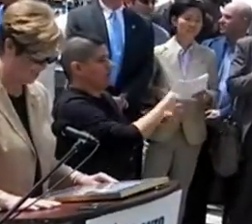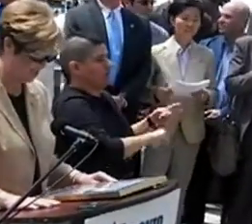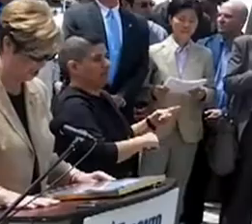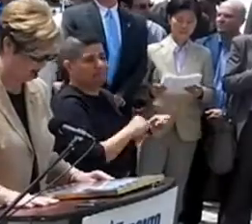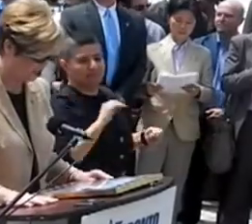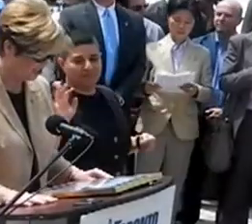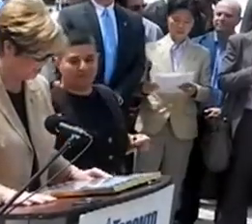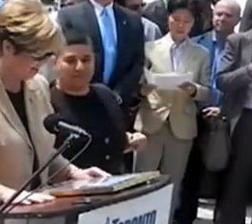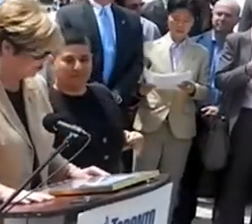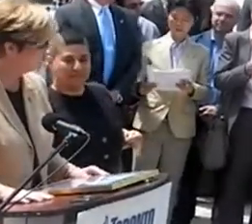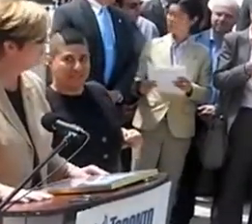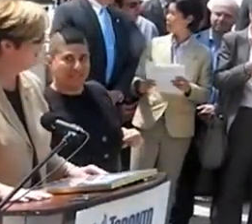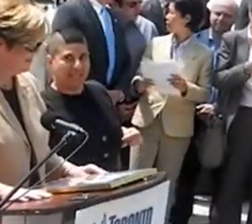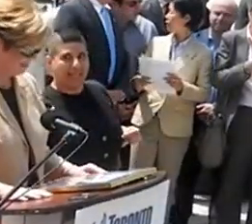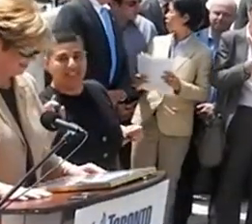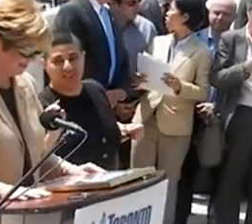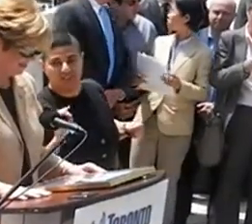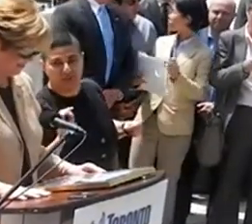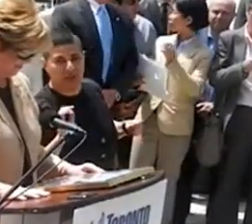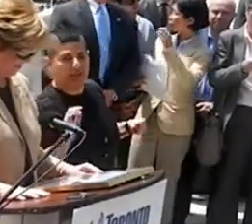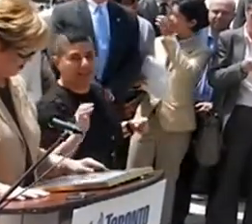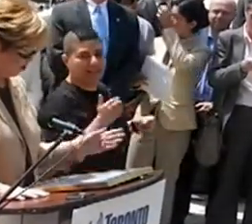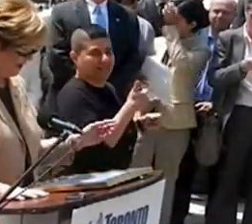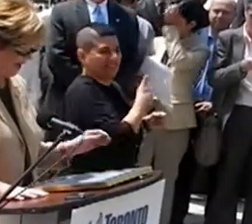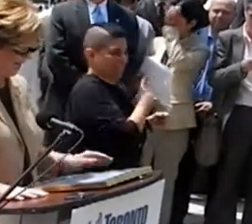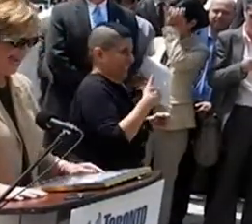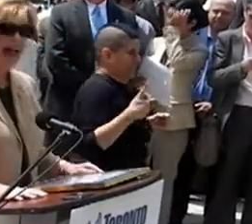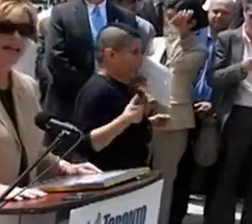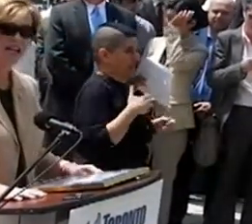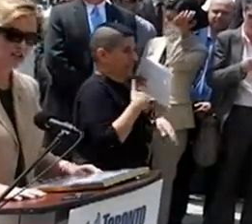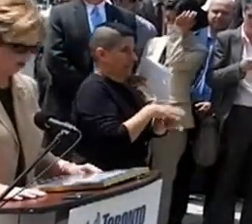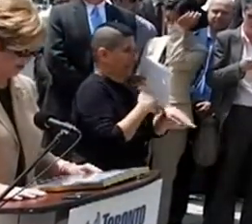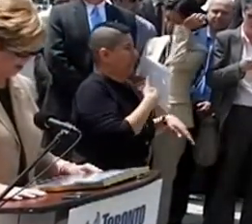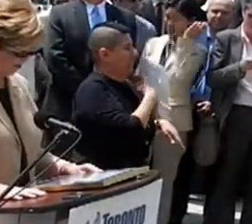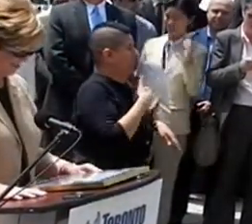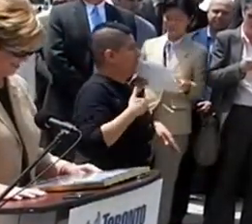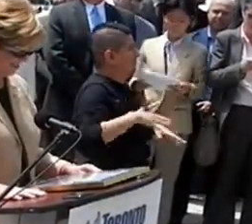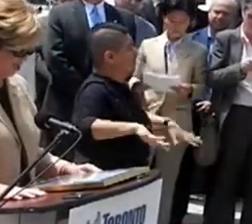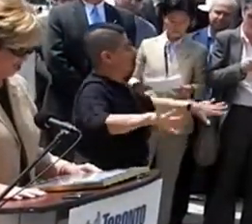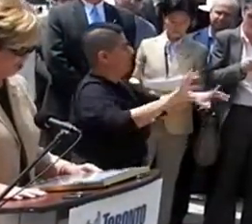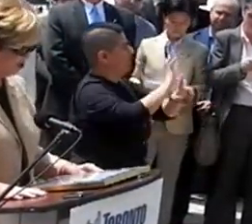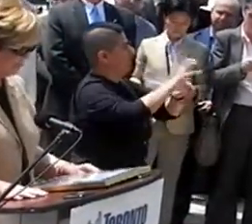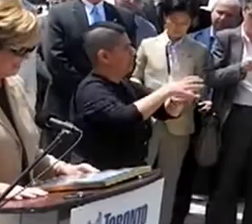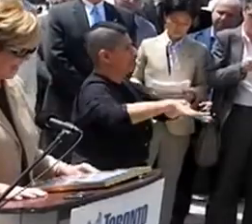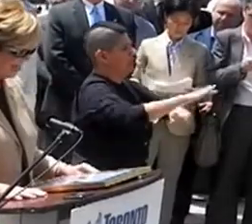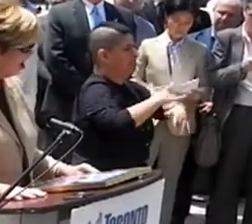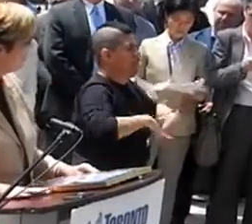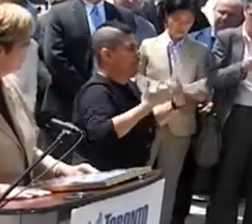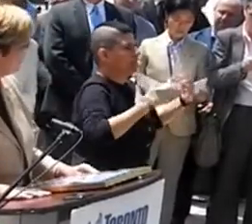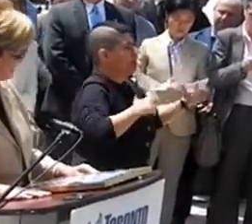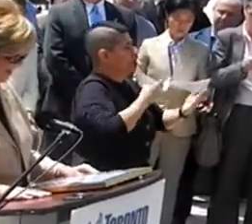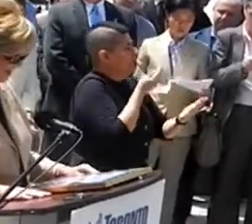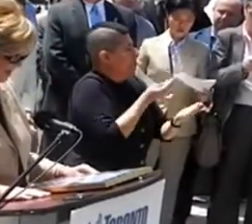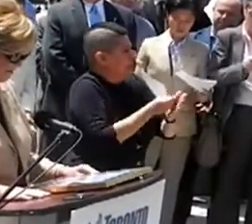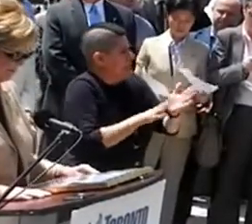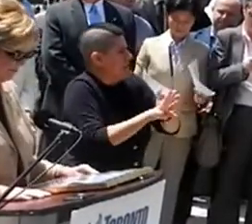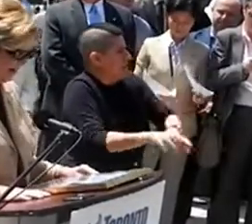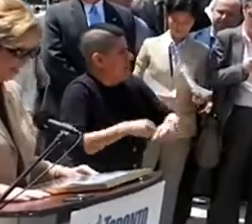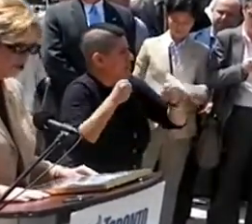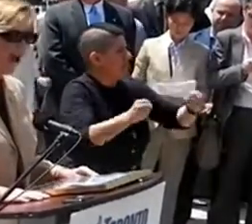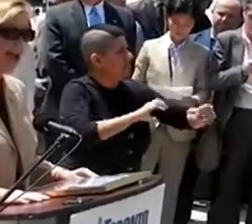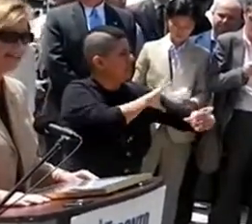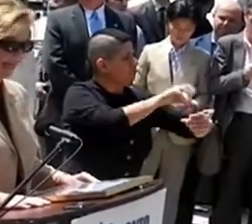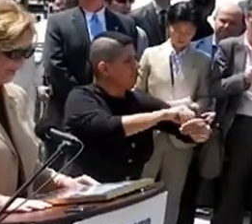of our city's largest cultural events, you bet, and it contributes to its economic vitality